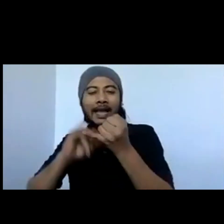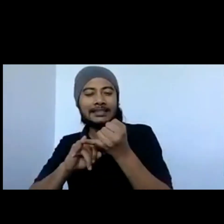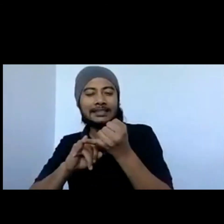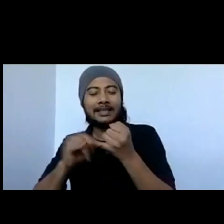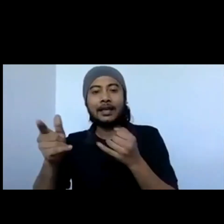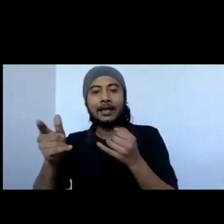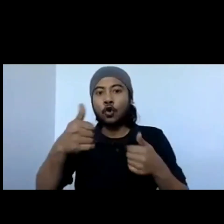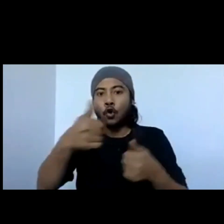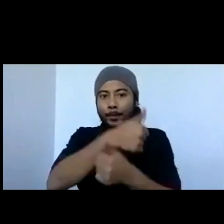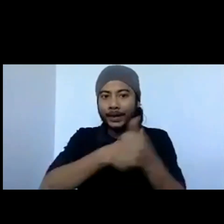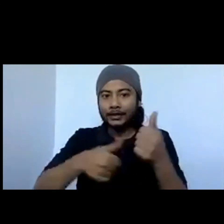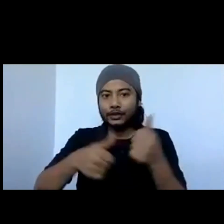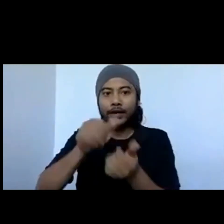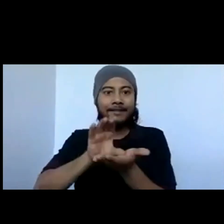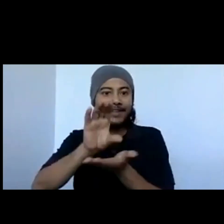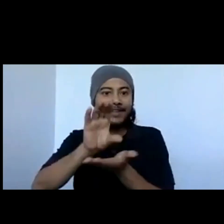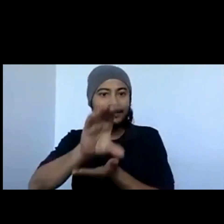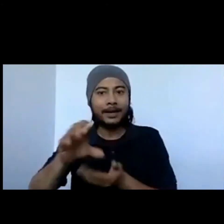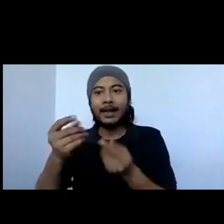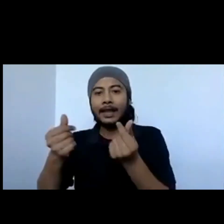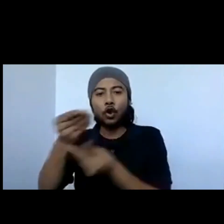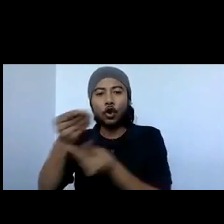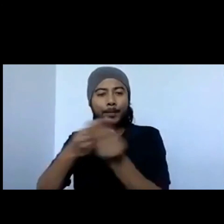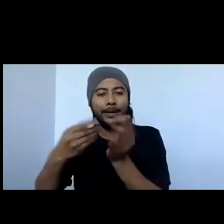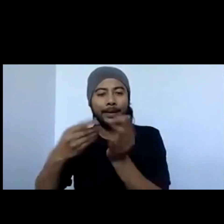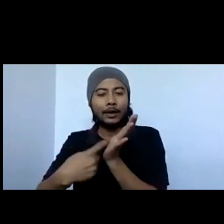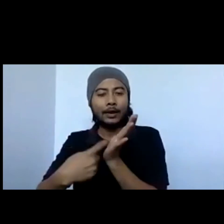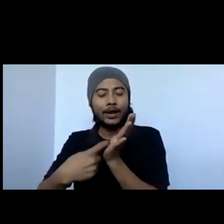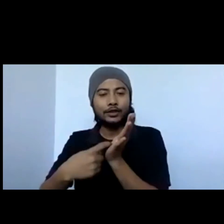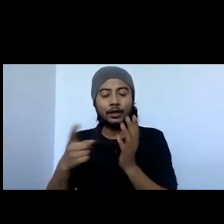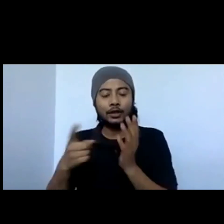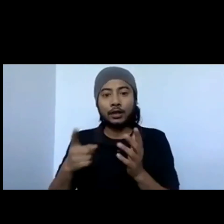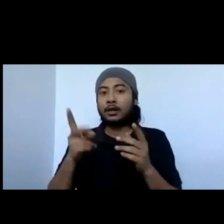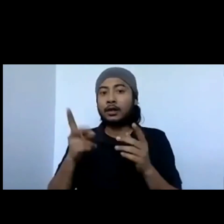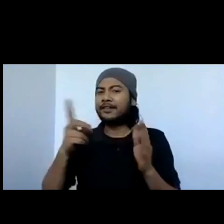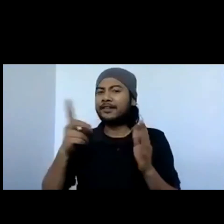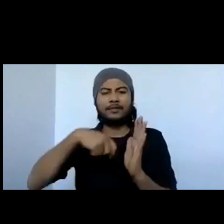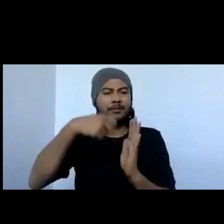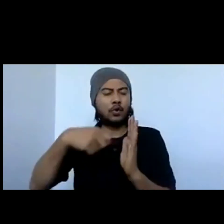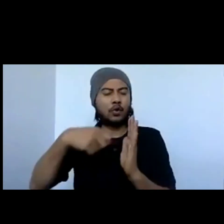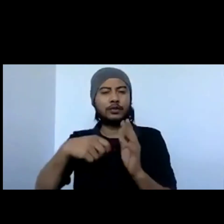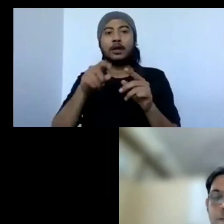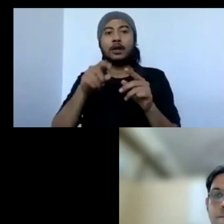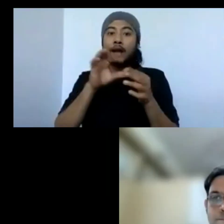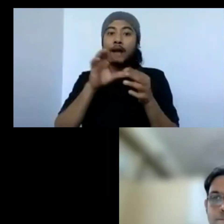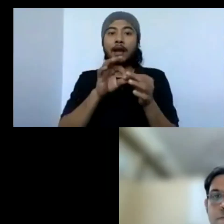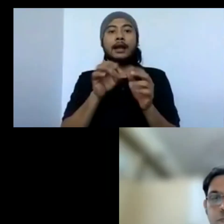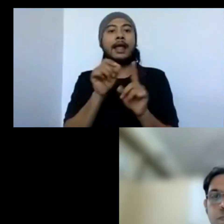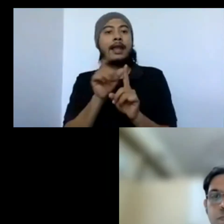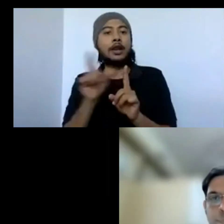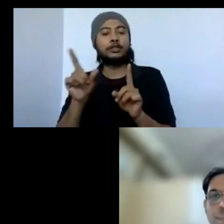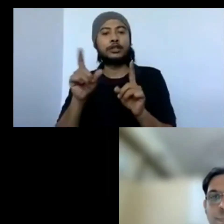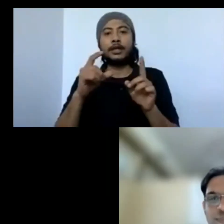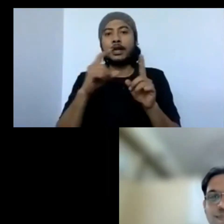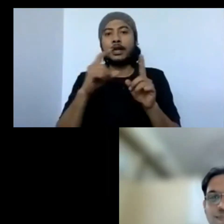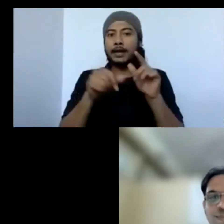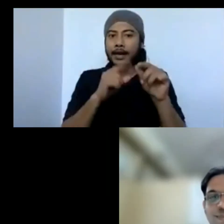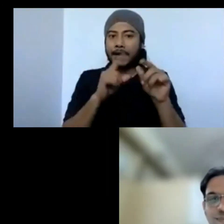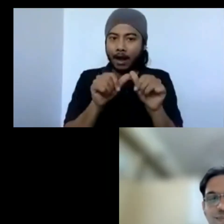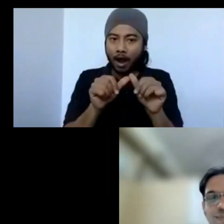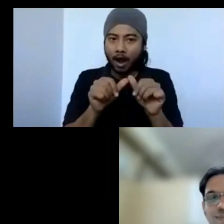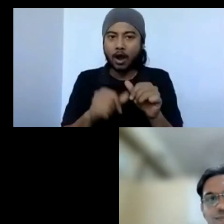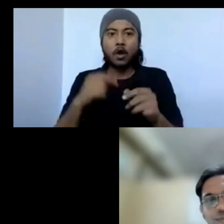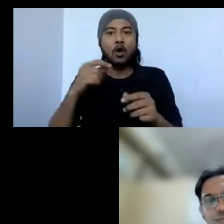Competition, Investment and Economic Regulations, and spearheads a wide range of projects on energy, competition, data and technology and economy and labor.